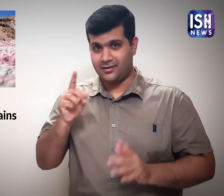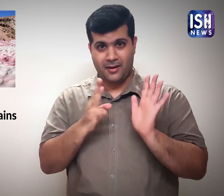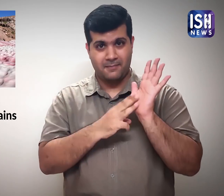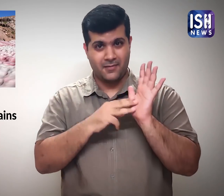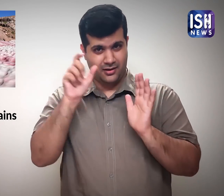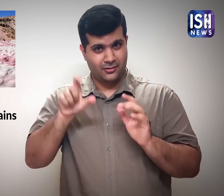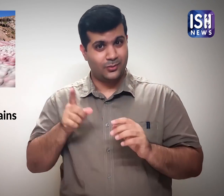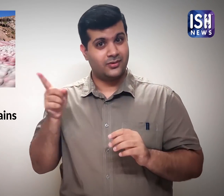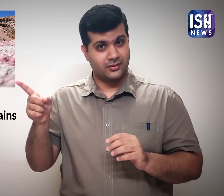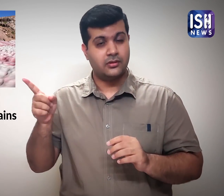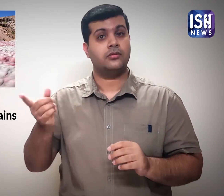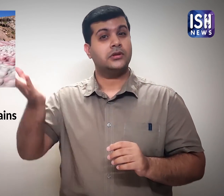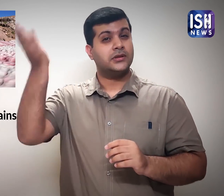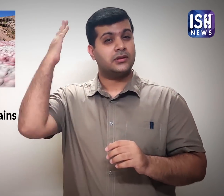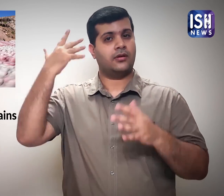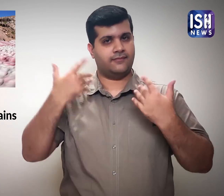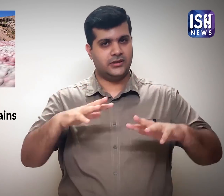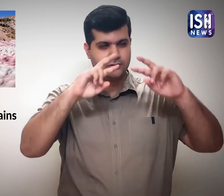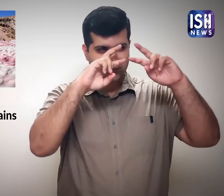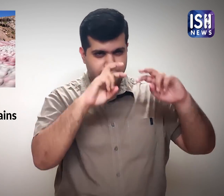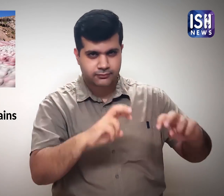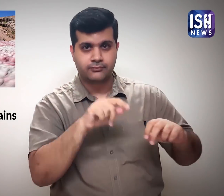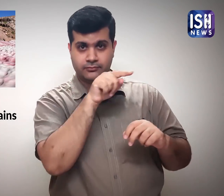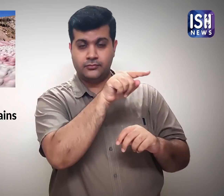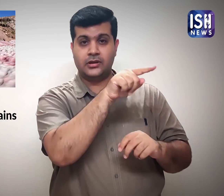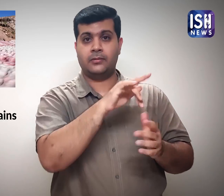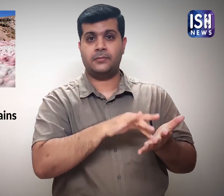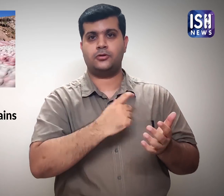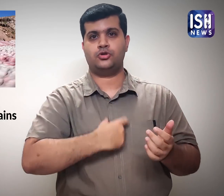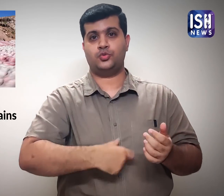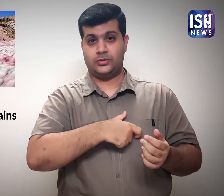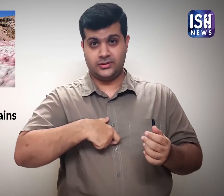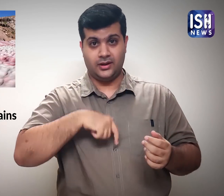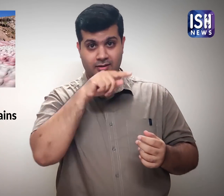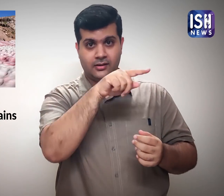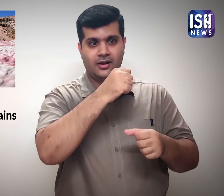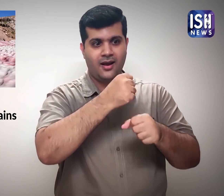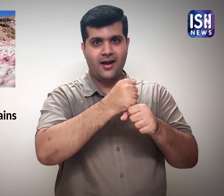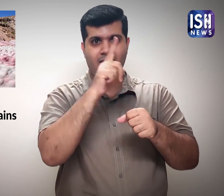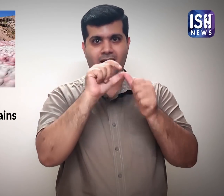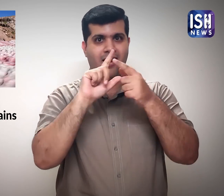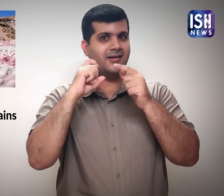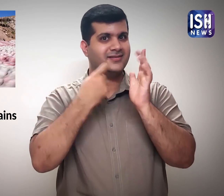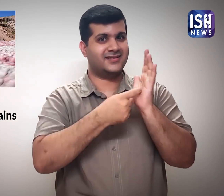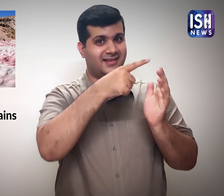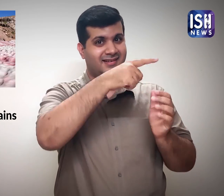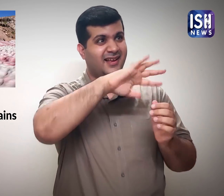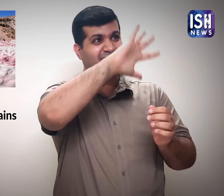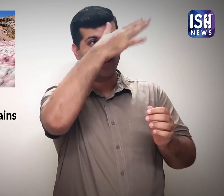Earlier Mauro had studied Mortarache Glacier in Switzerland.